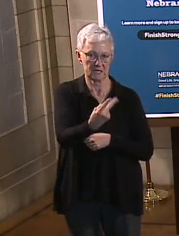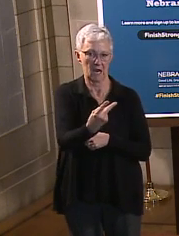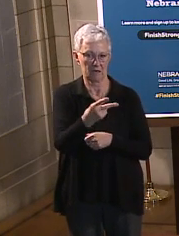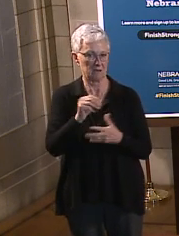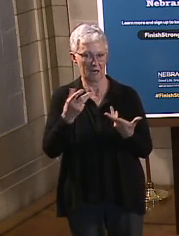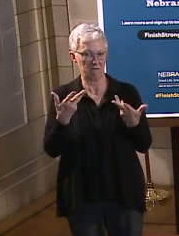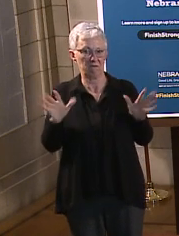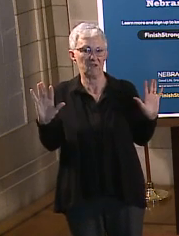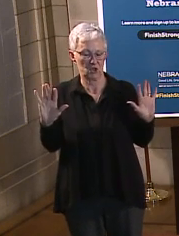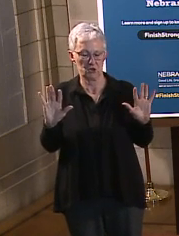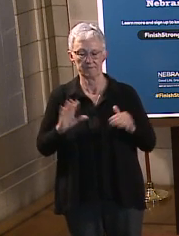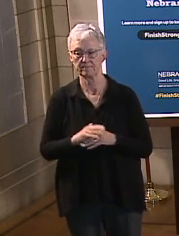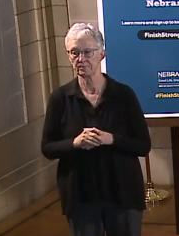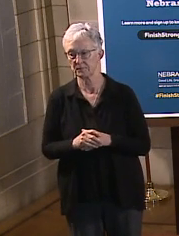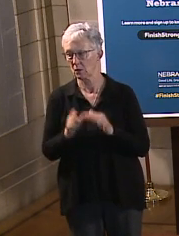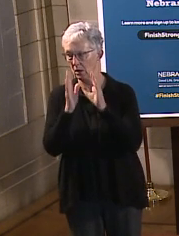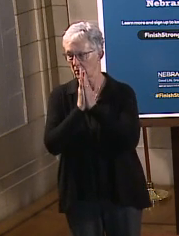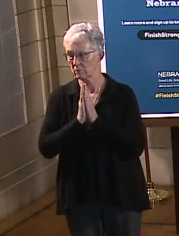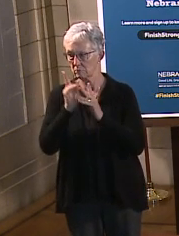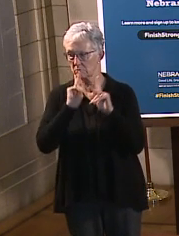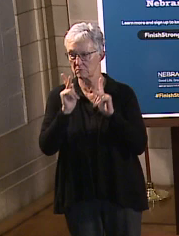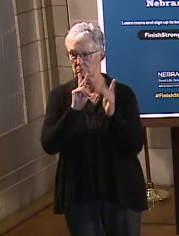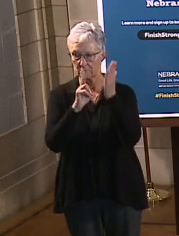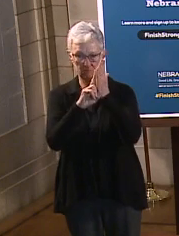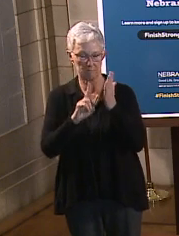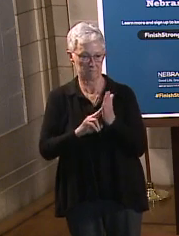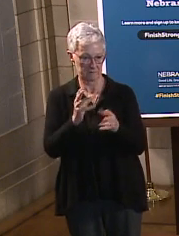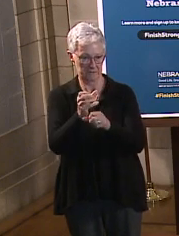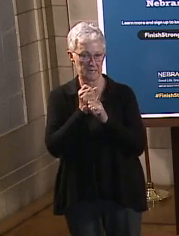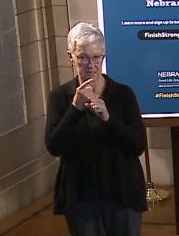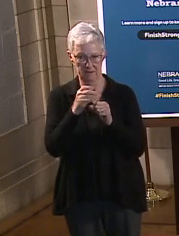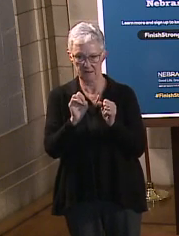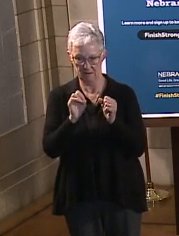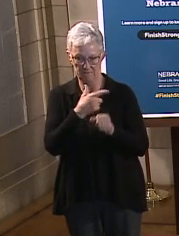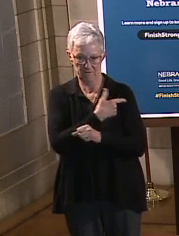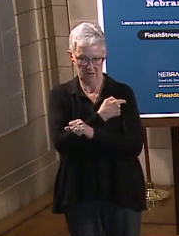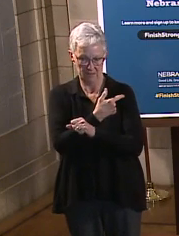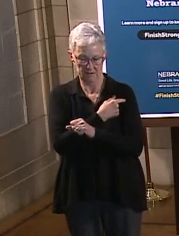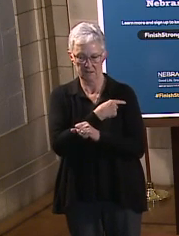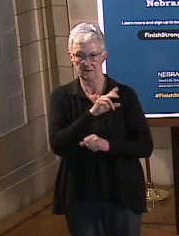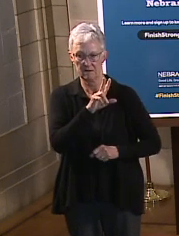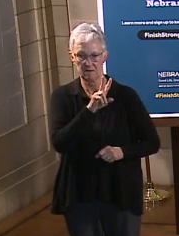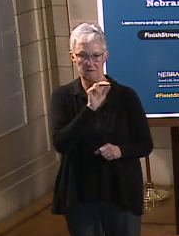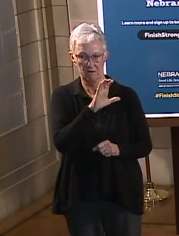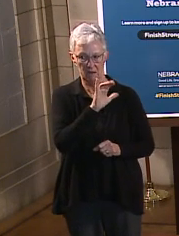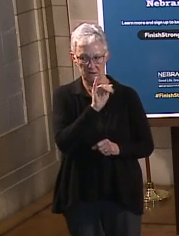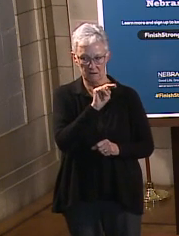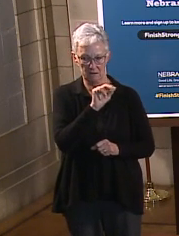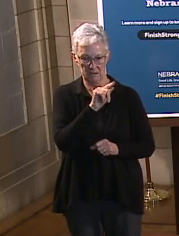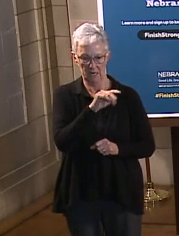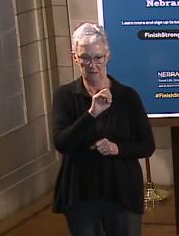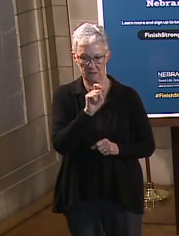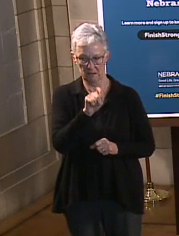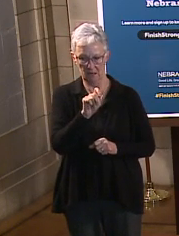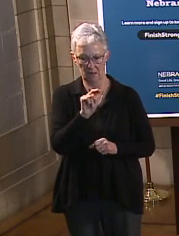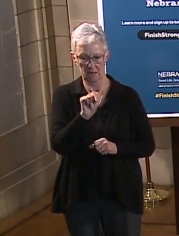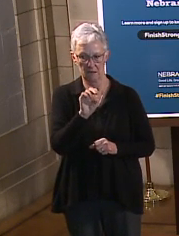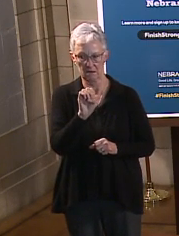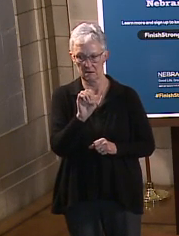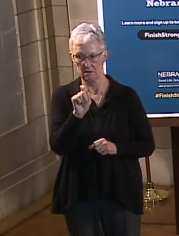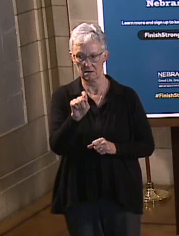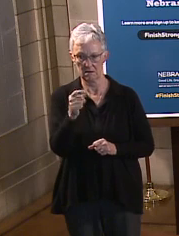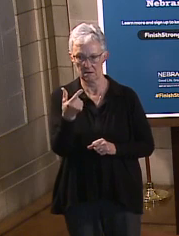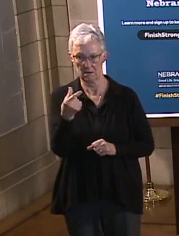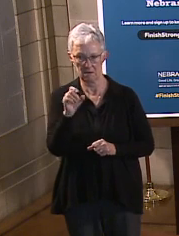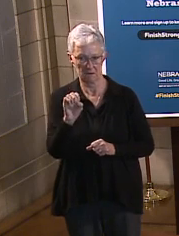Again, we want people to sign up to get that vaccine. You can go to vaccinate.ne.gov, vaccinate.ne.gov,